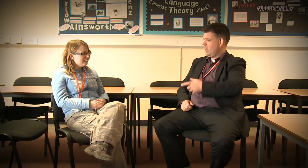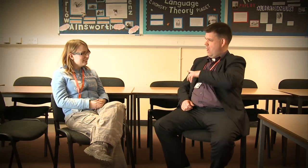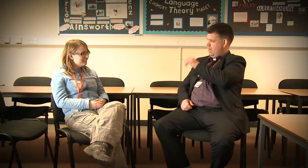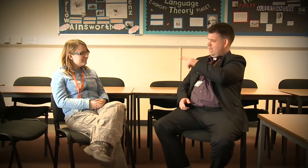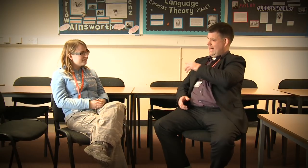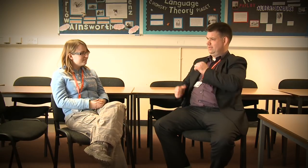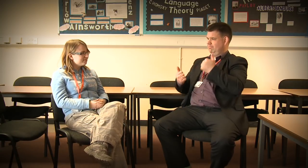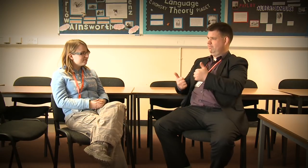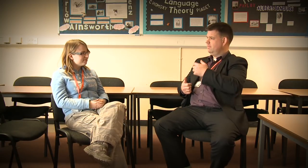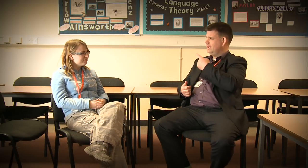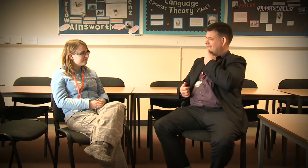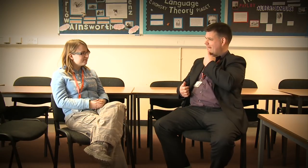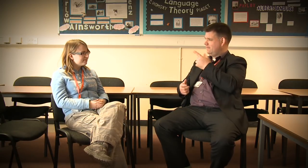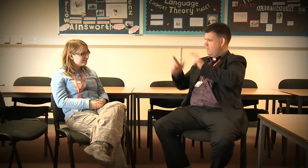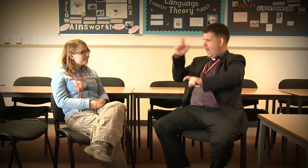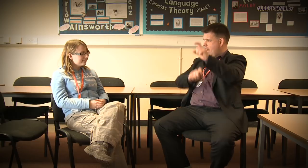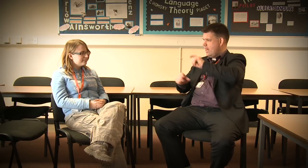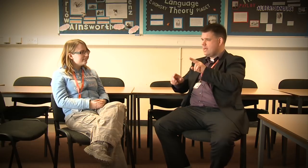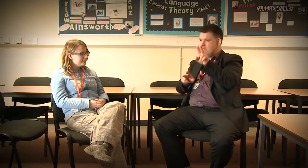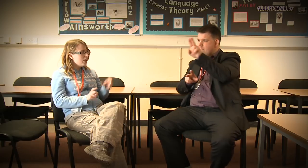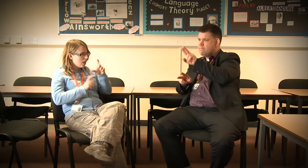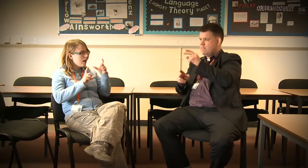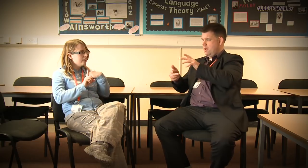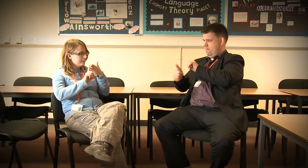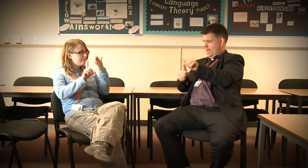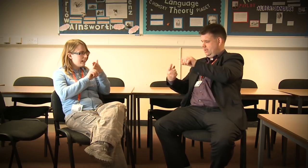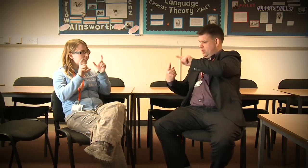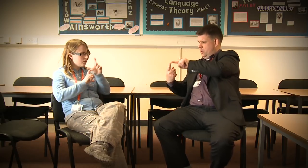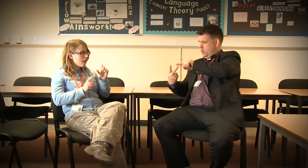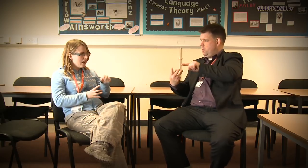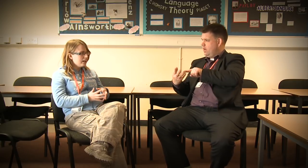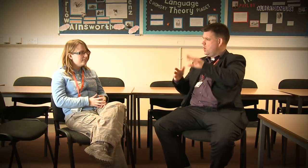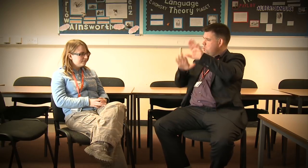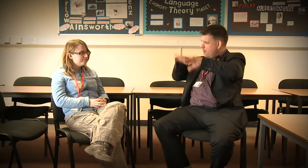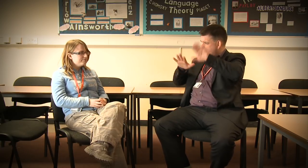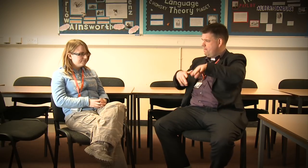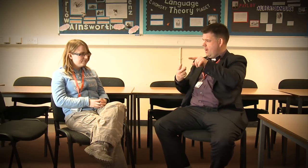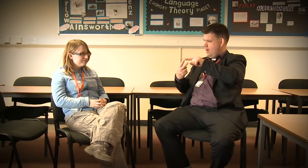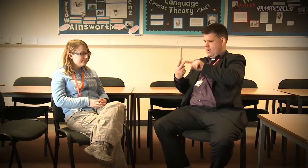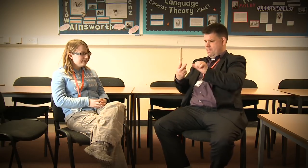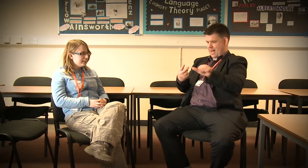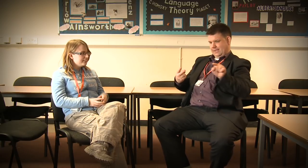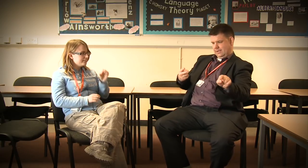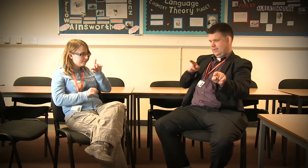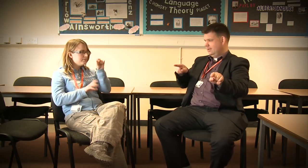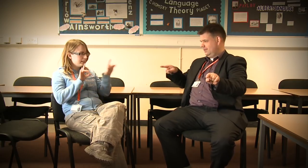You need a good eye for colour to pick paints and wallpapers that go together. Yes, you do. You need the right match of colours to go in different rooms.